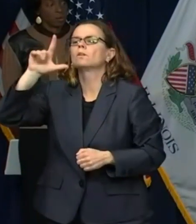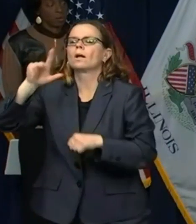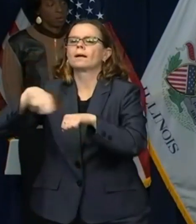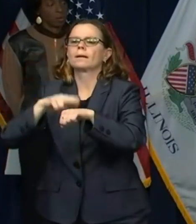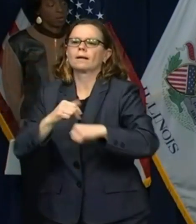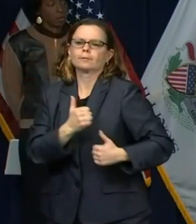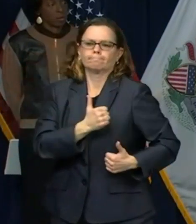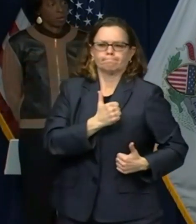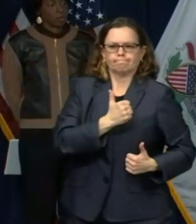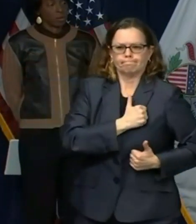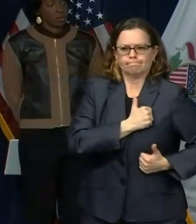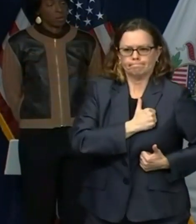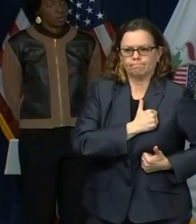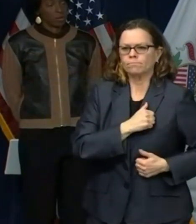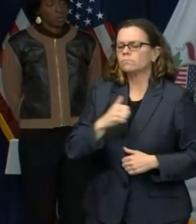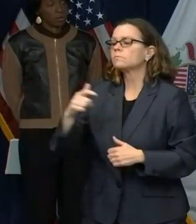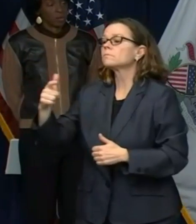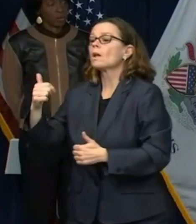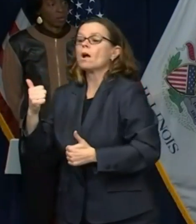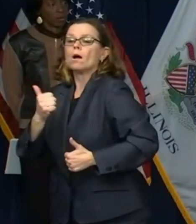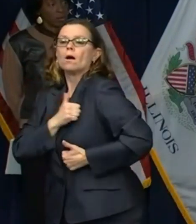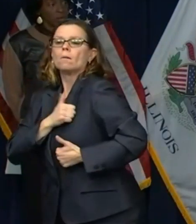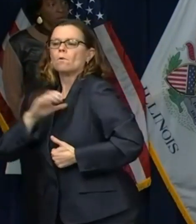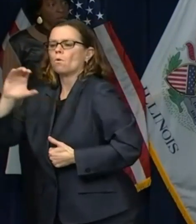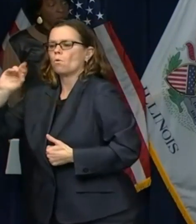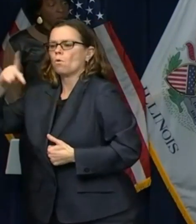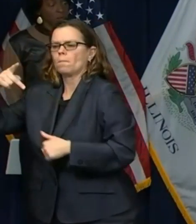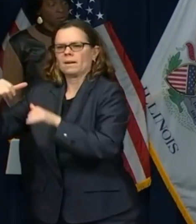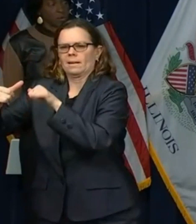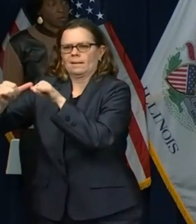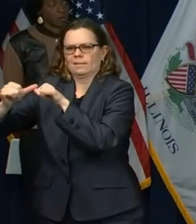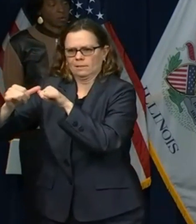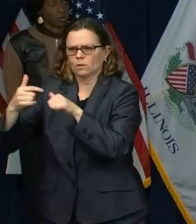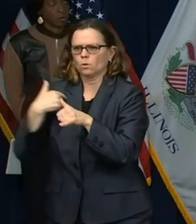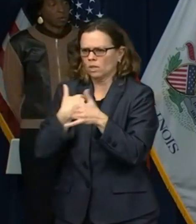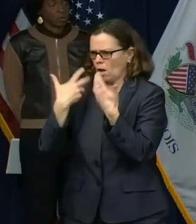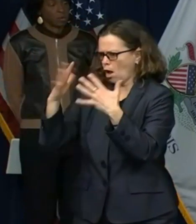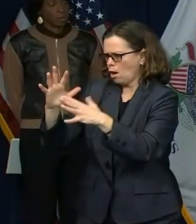made all of those, we are making or have made all those facilities,